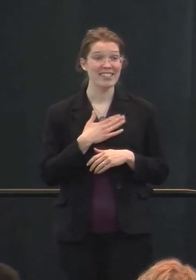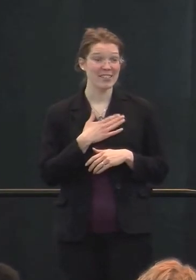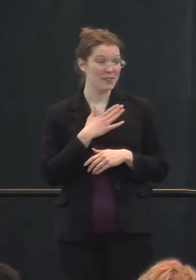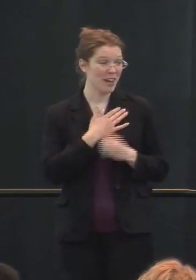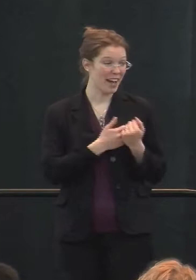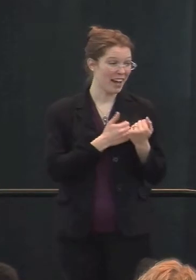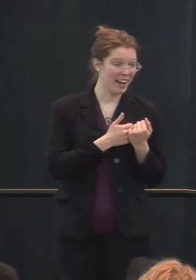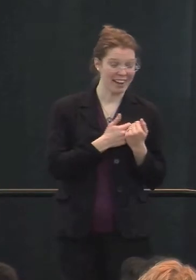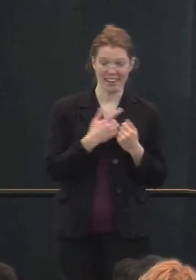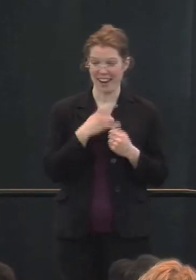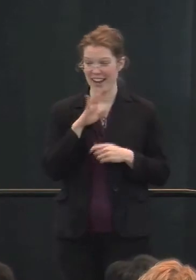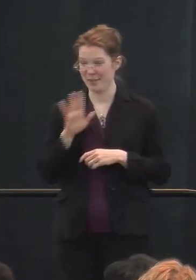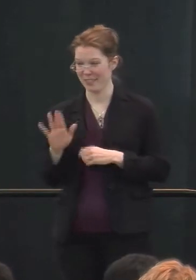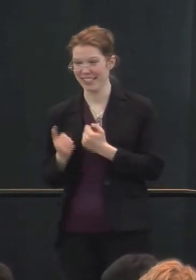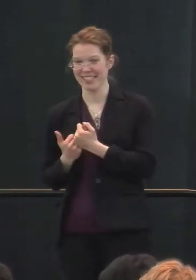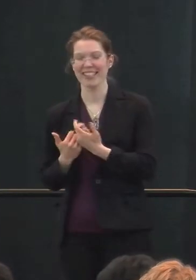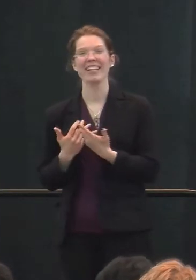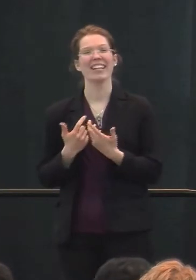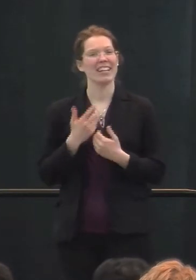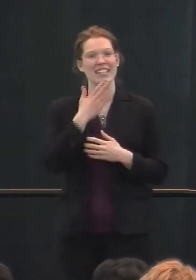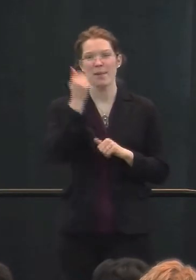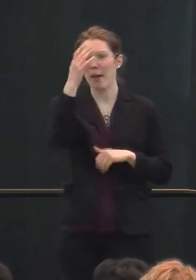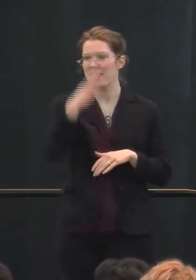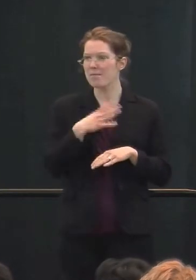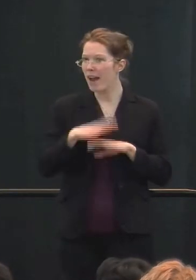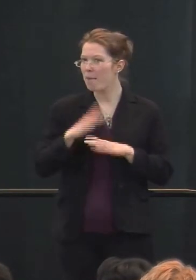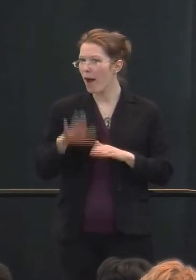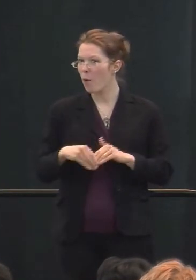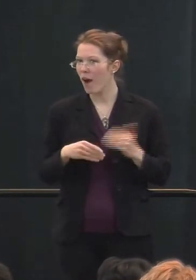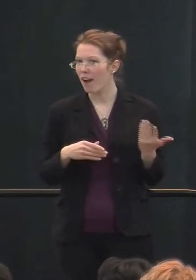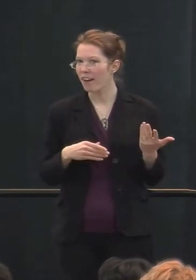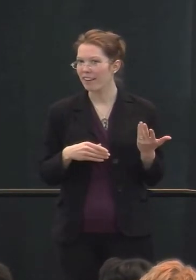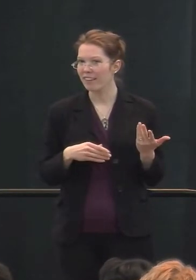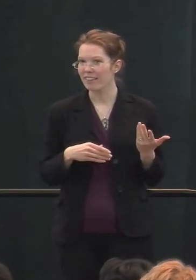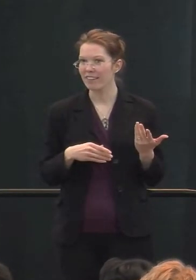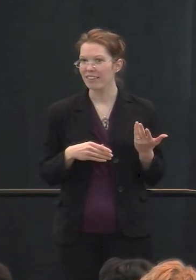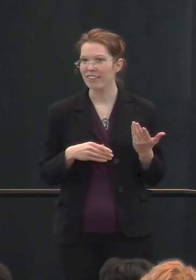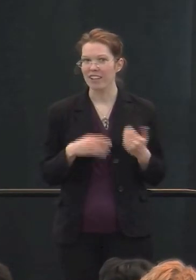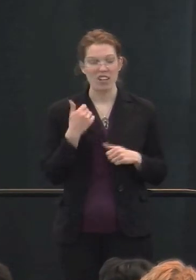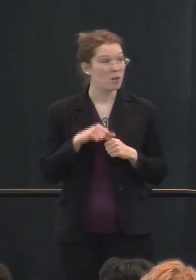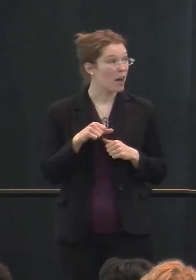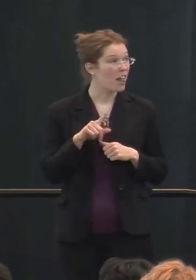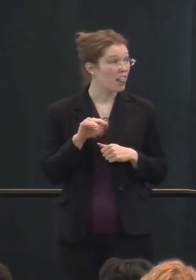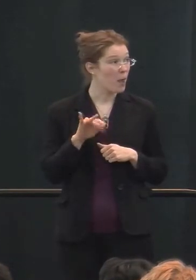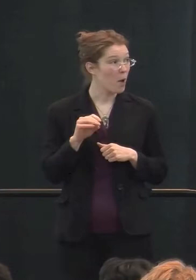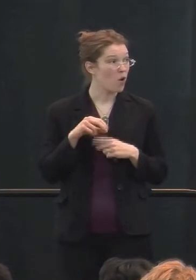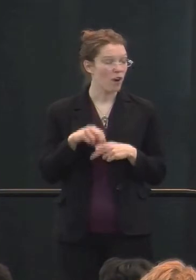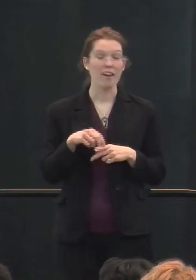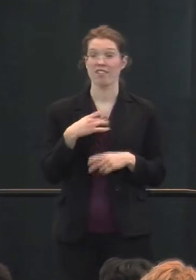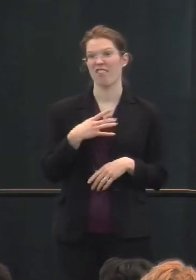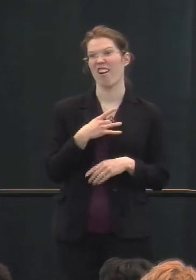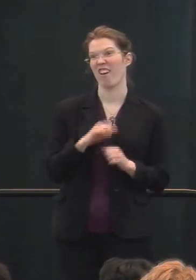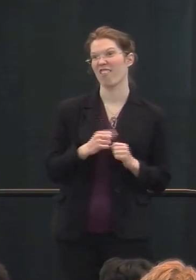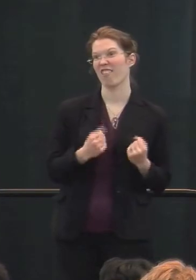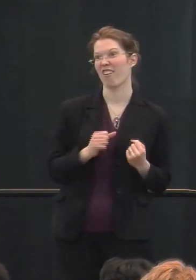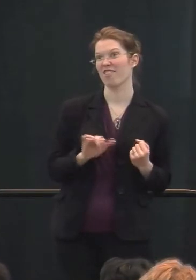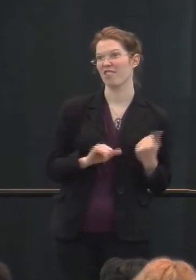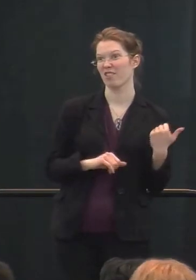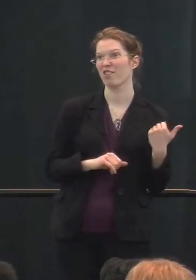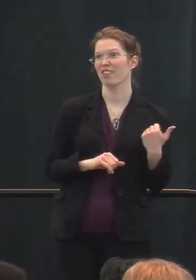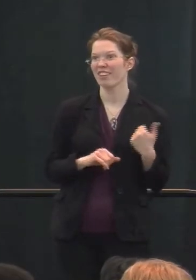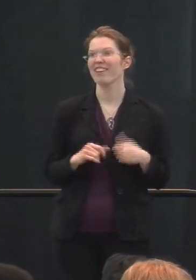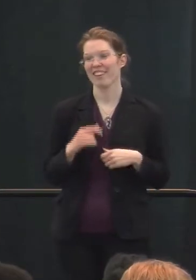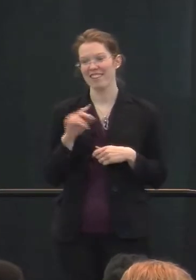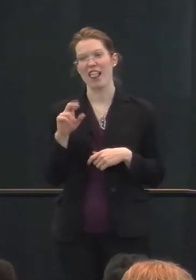his. He was the best man in my wedding. How about that limo ride? Oh, I like that part, too. The limo ride was very